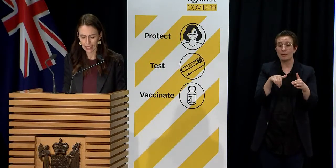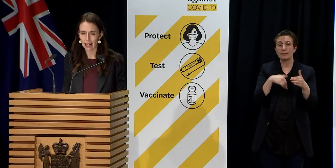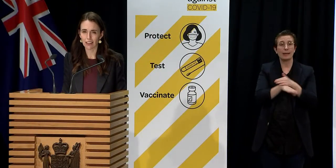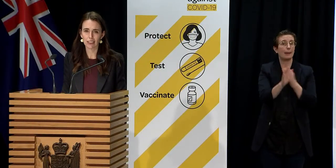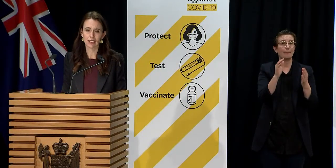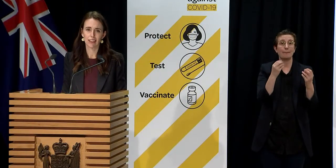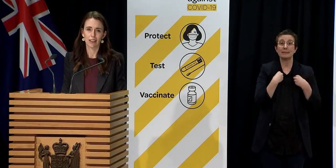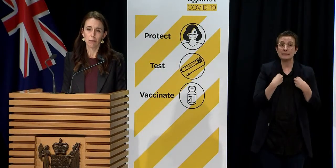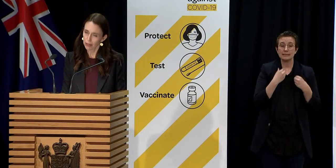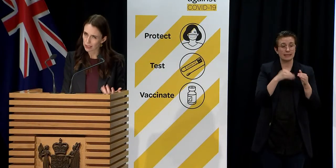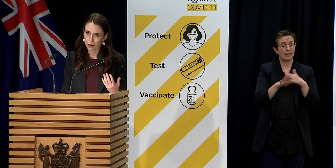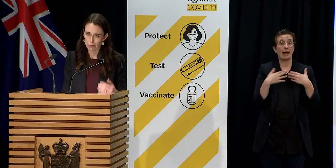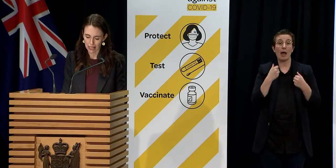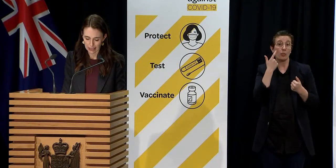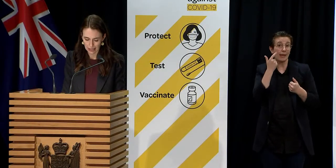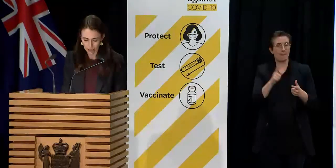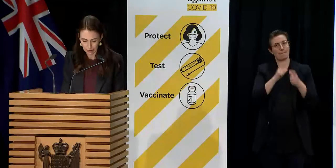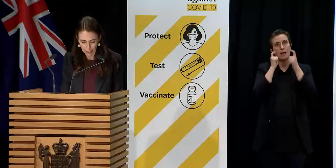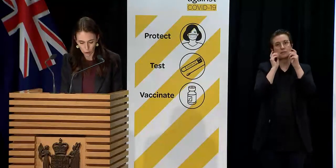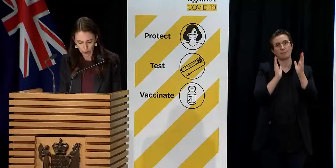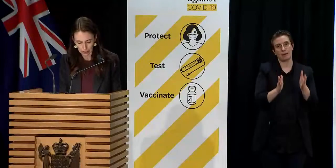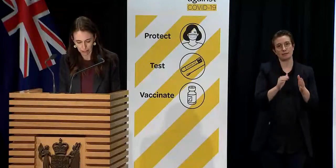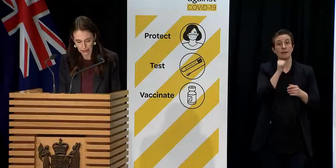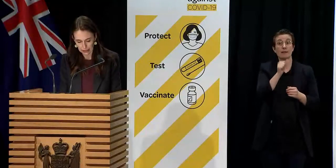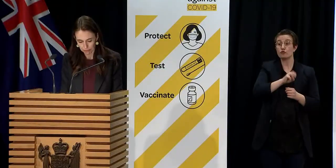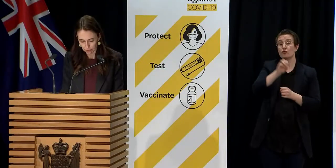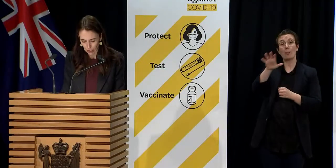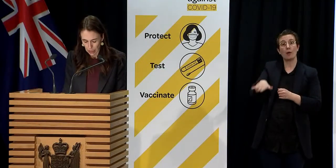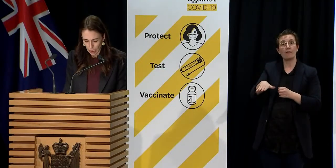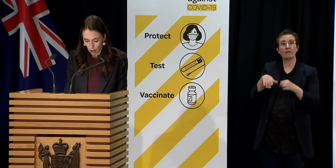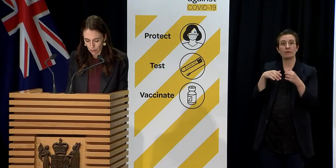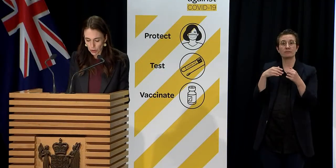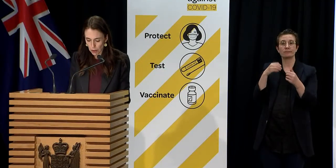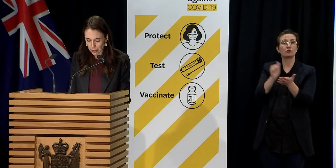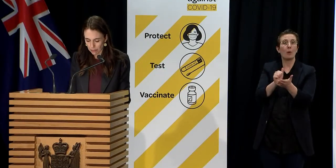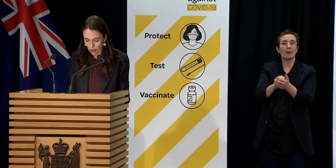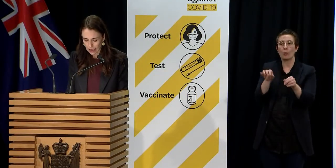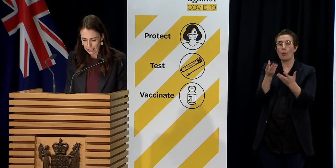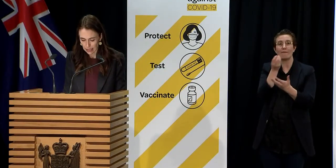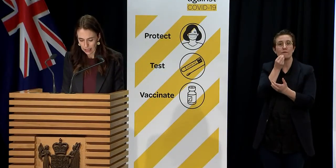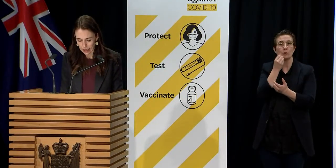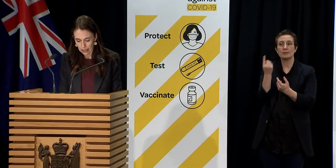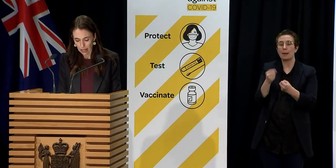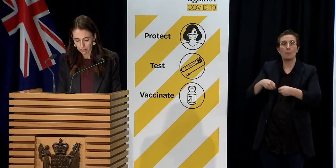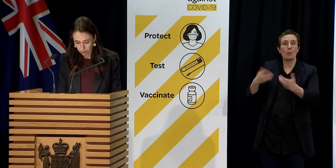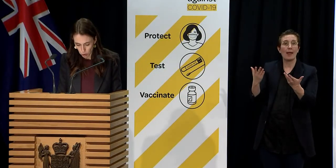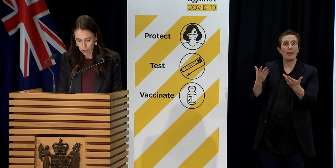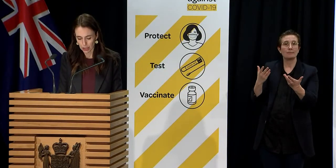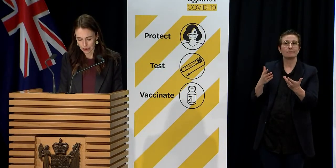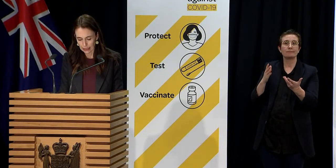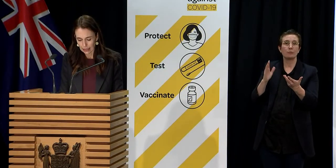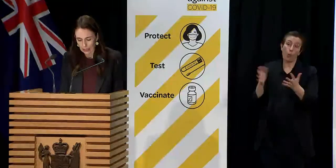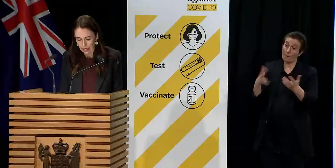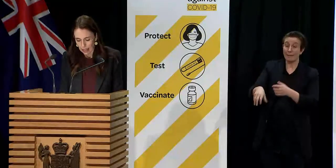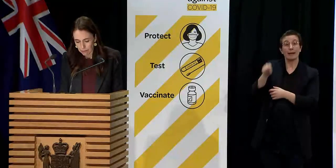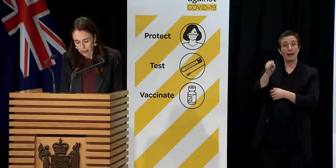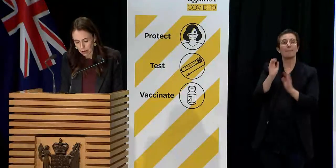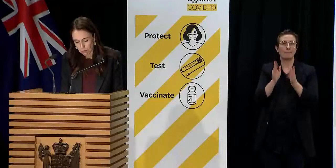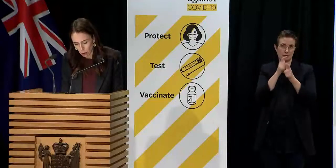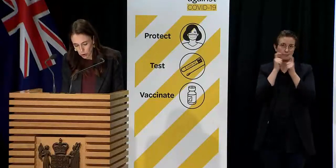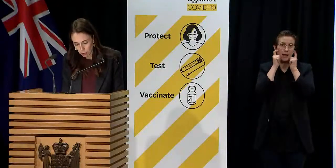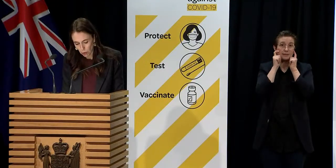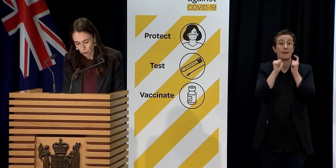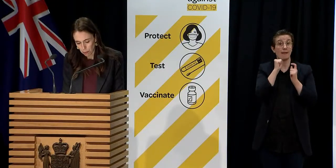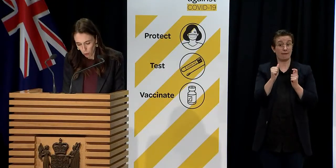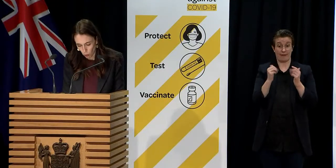you're leaving the house please wear a mask. It makes all the difference. I've also been advised that there unfortunately have